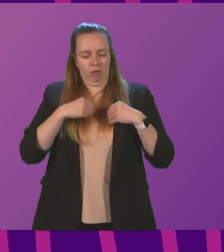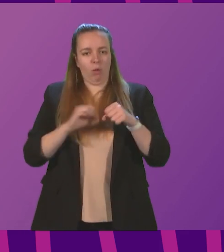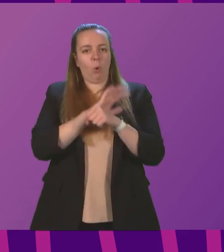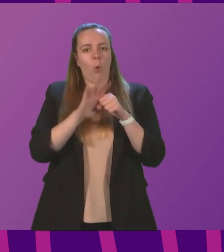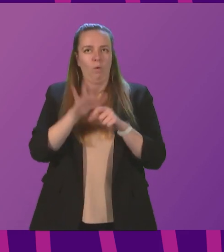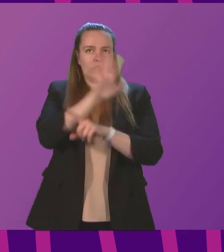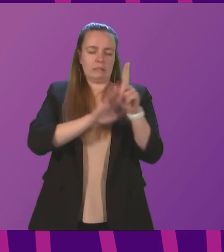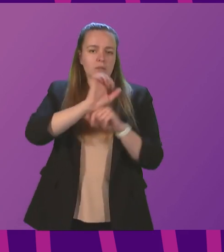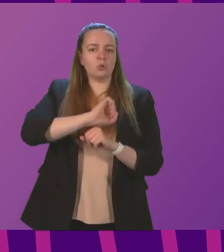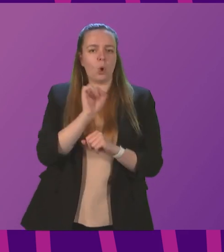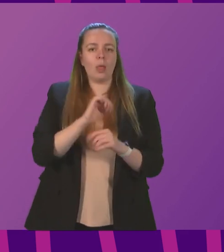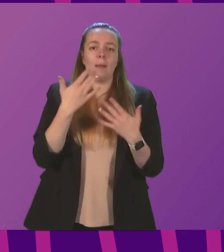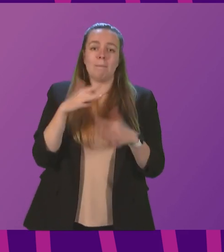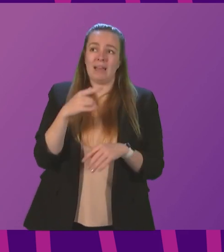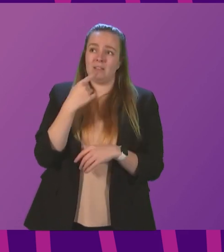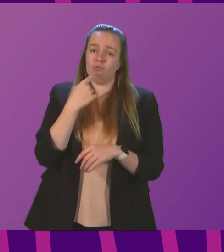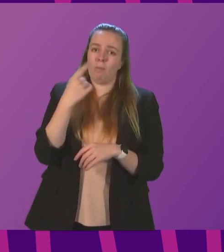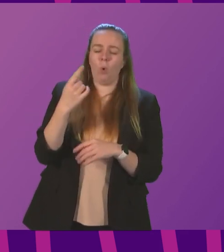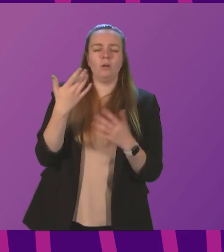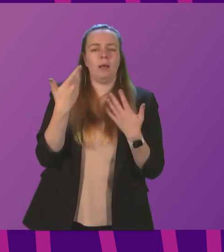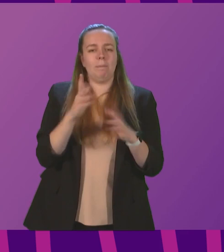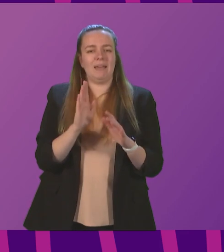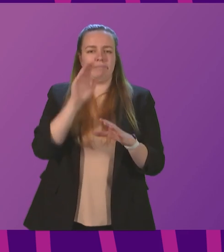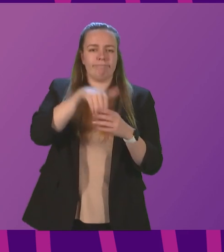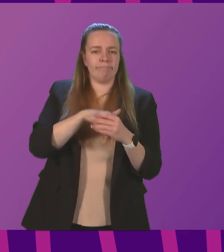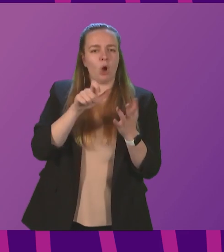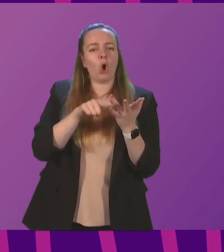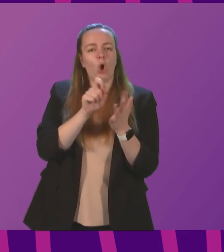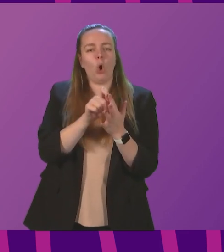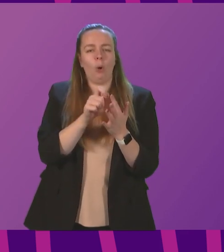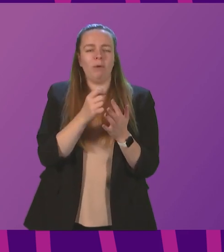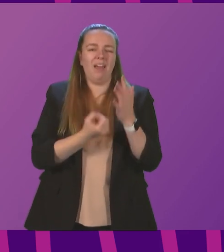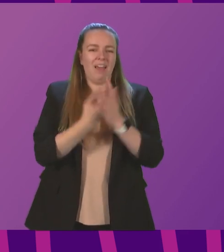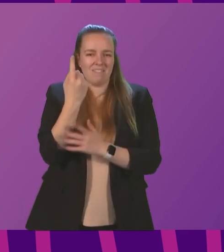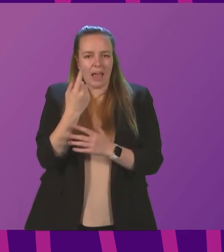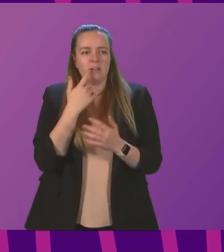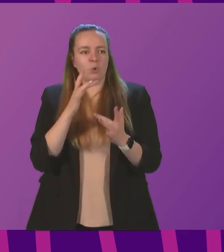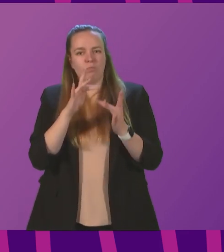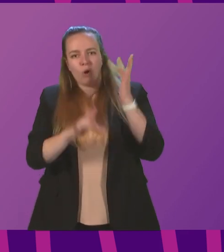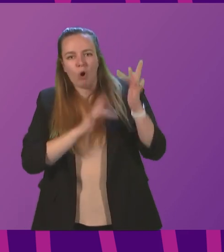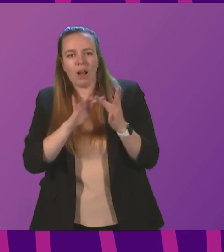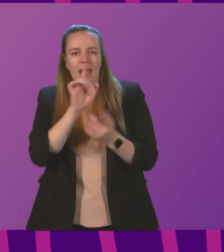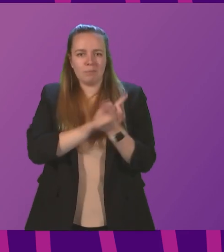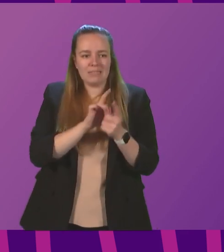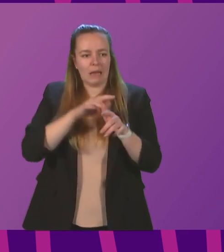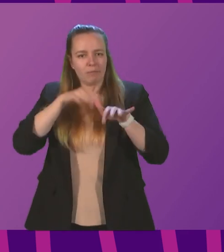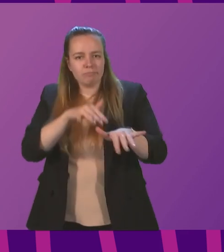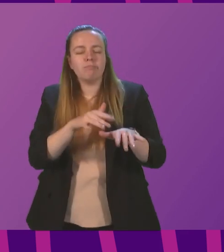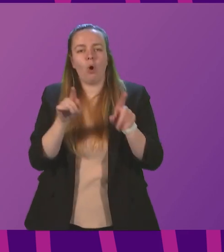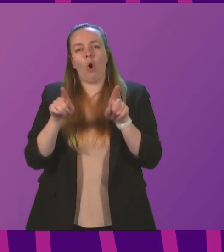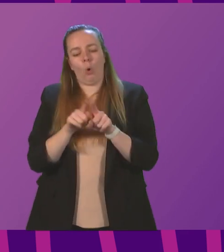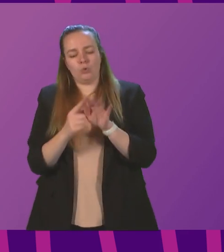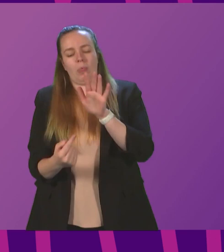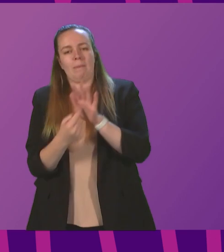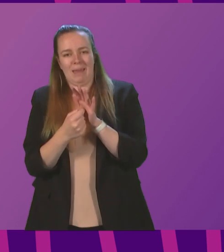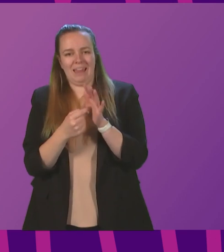Scotland reported attending a COP-related event. That includes satellite meetings and demonstrations, as well as the main